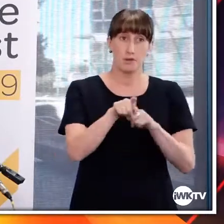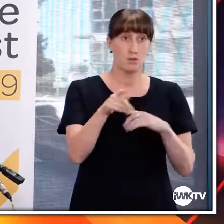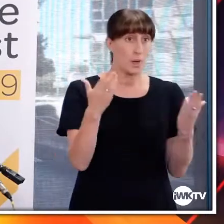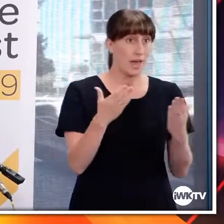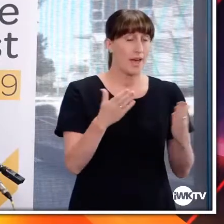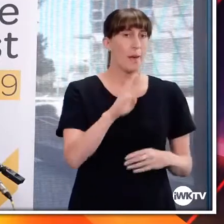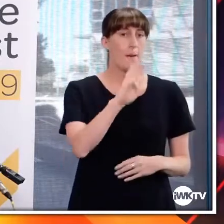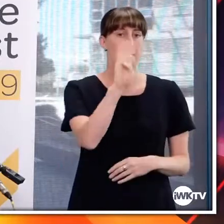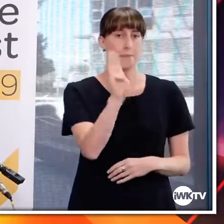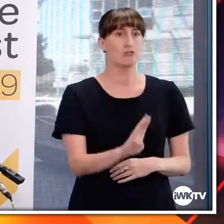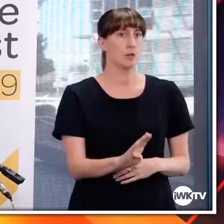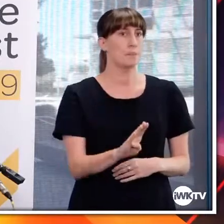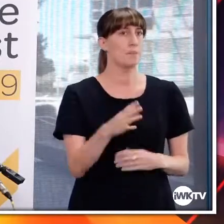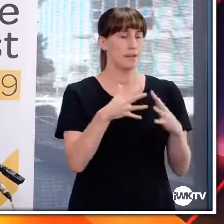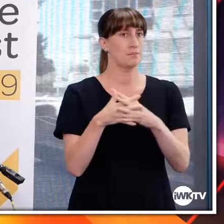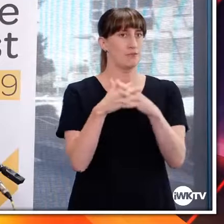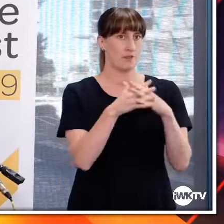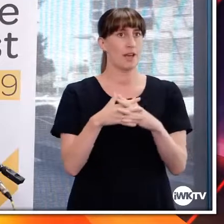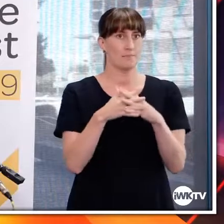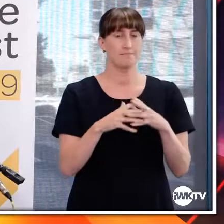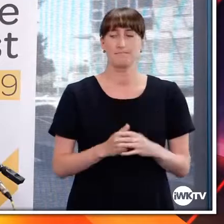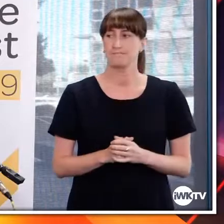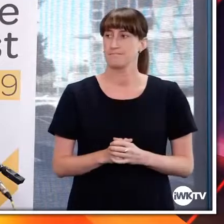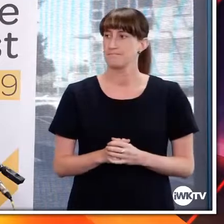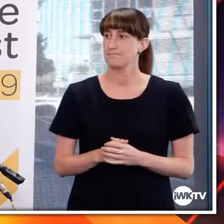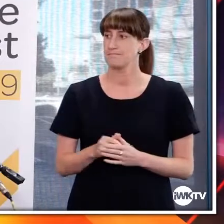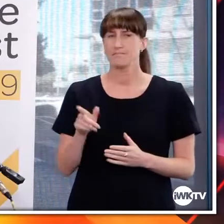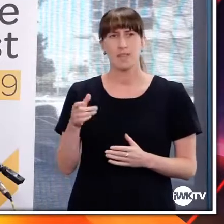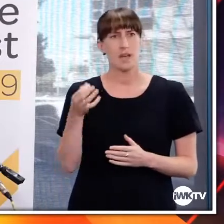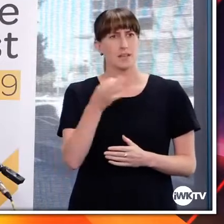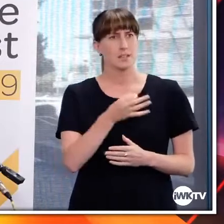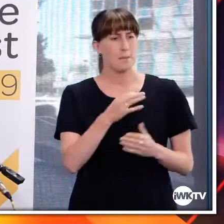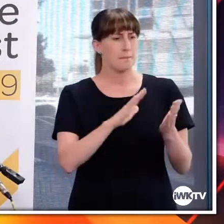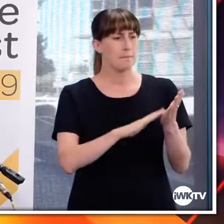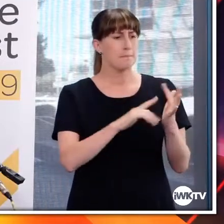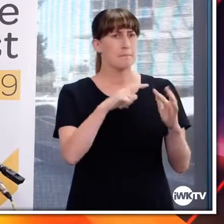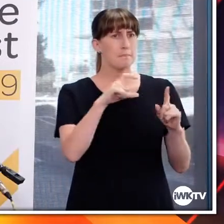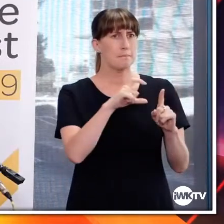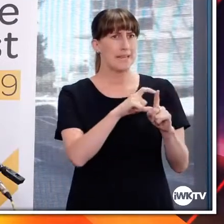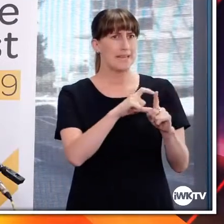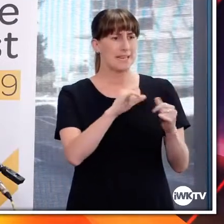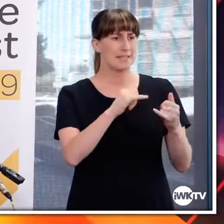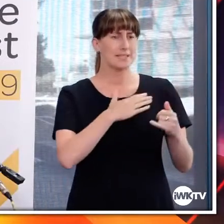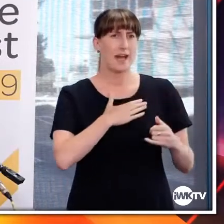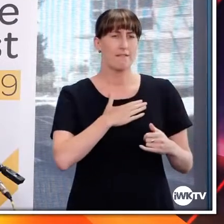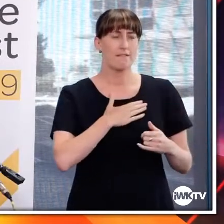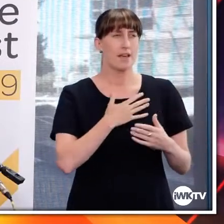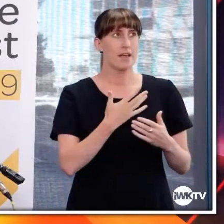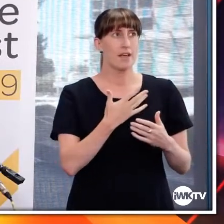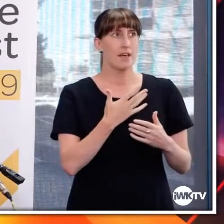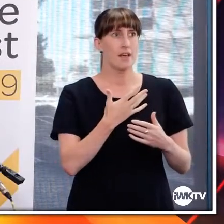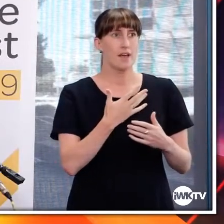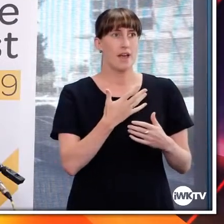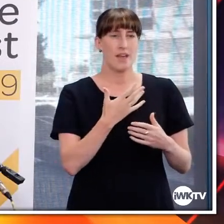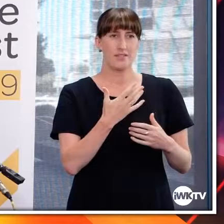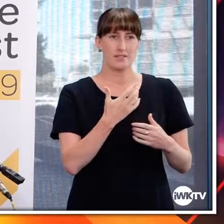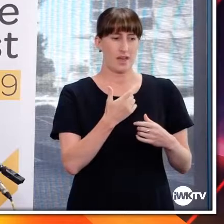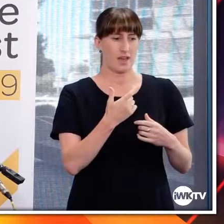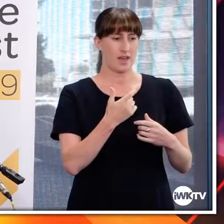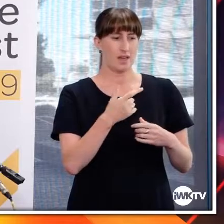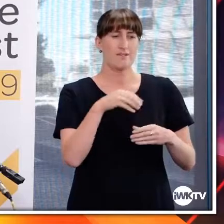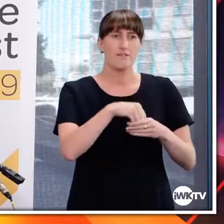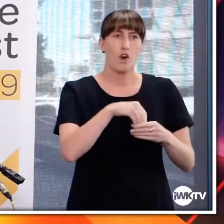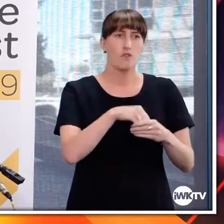And also, does MedSafe have any role in, you know, and other countries are delaying the second dose in